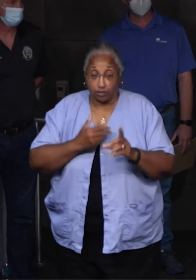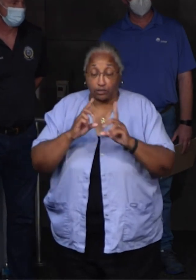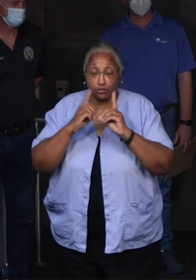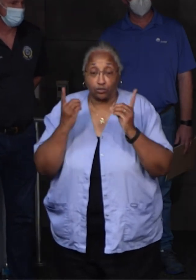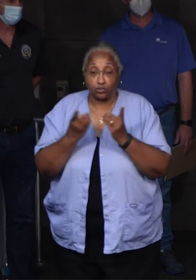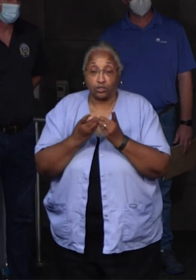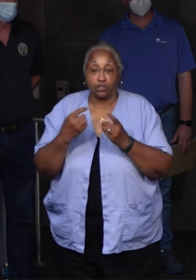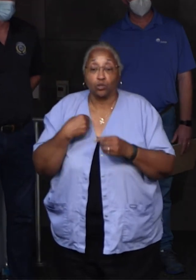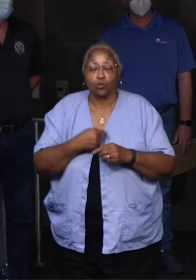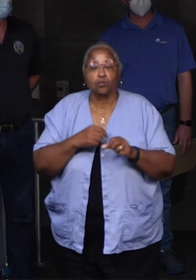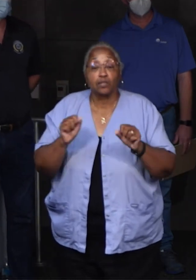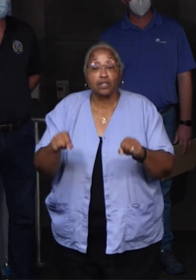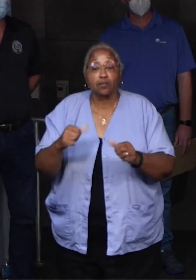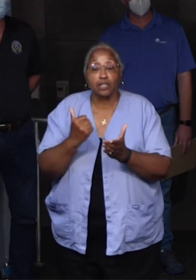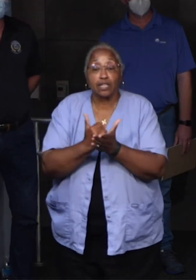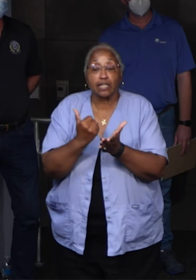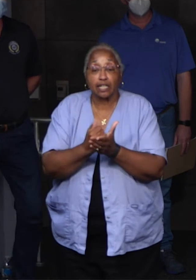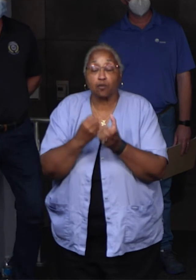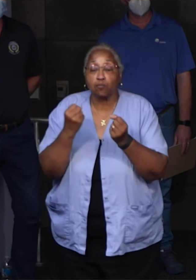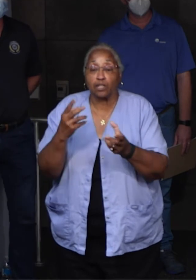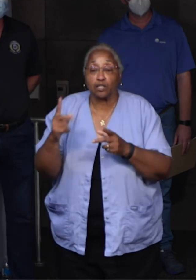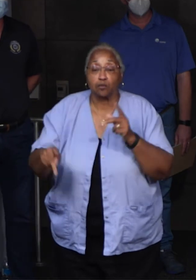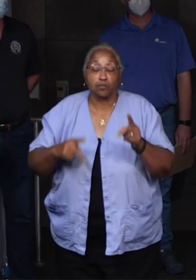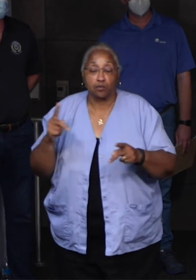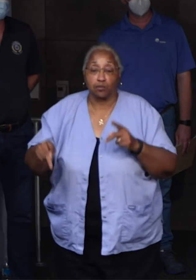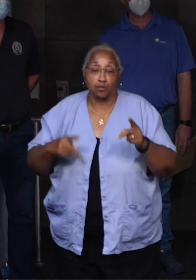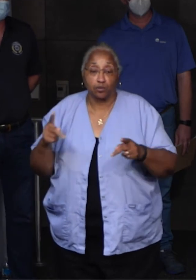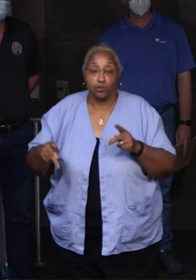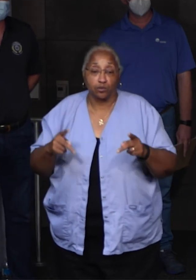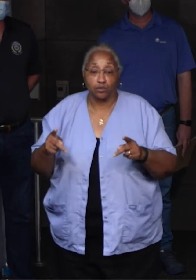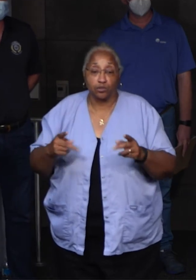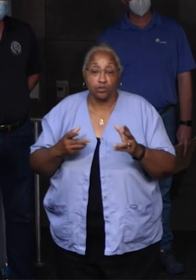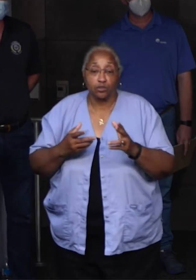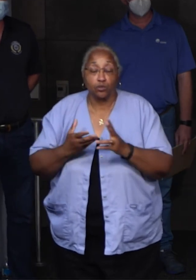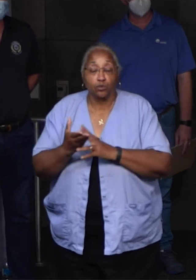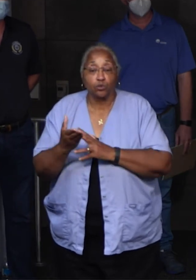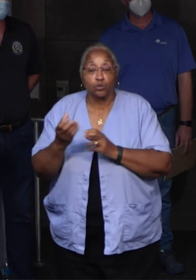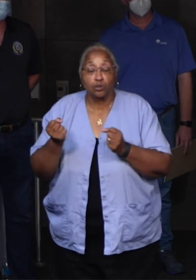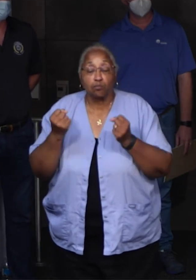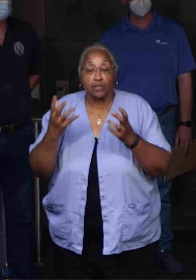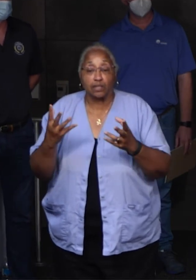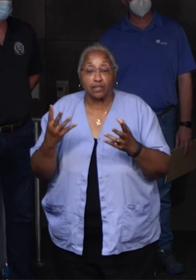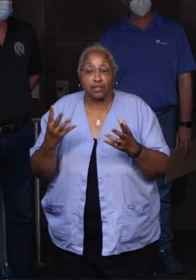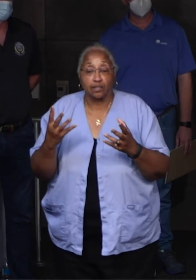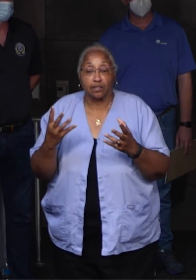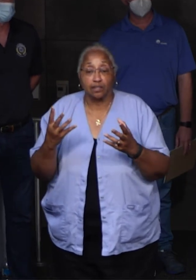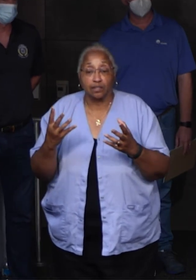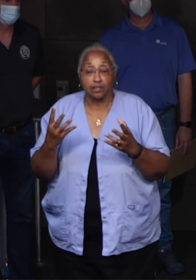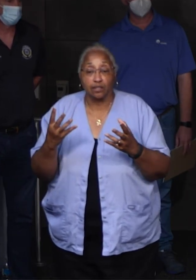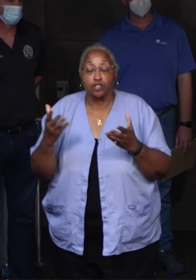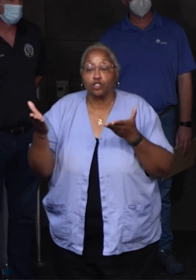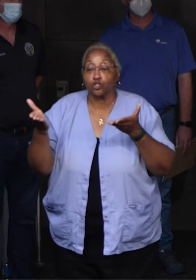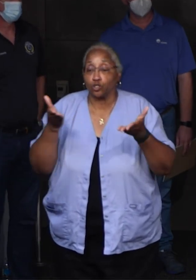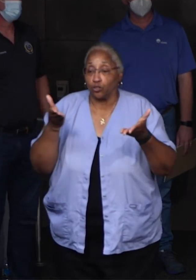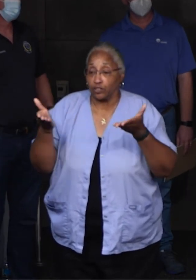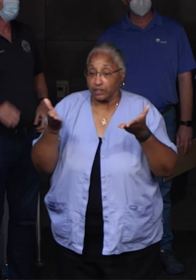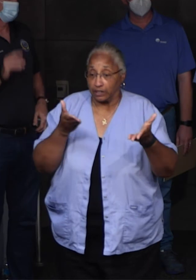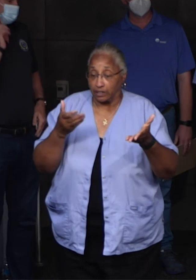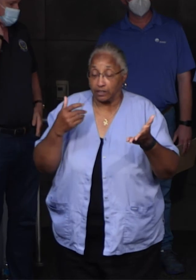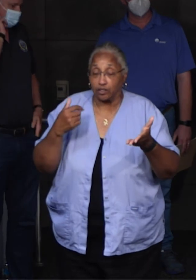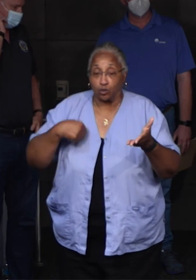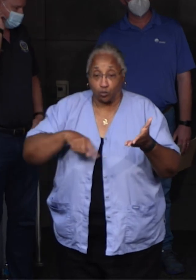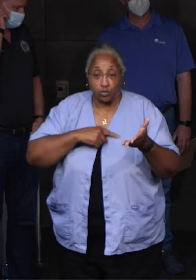we've been able to help a lot of people through many of the services that we've been